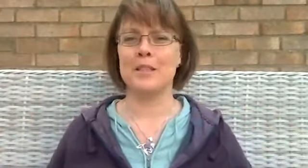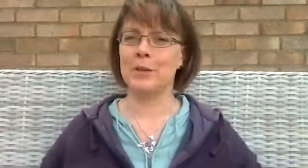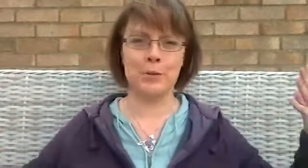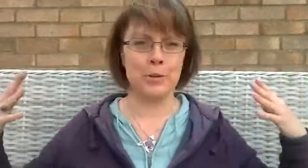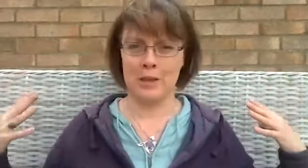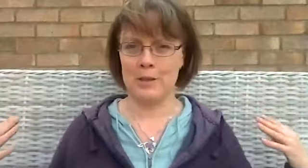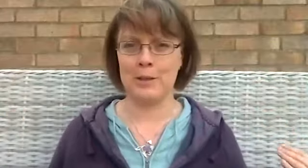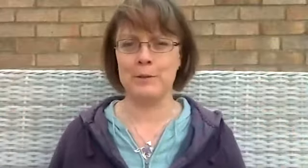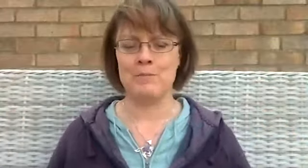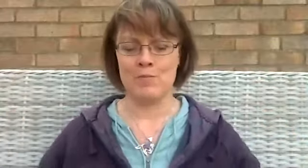in all that you do.